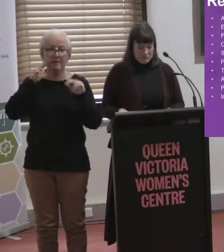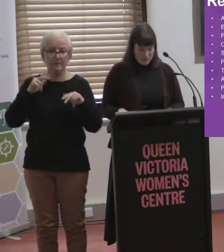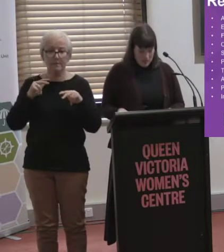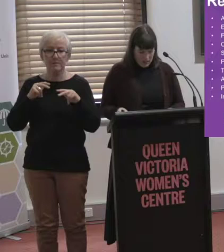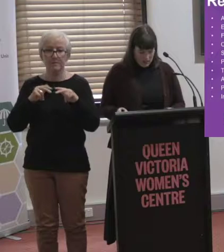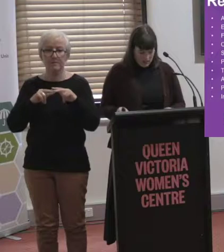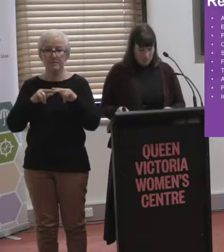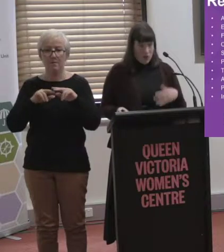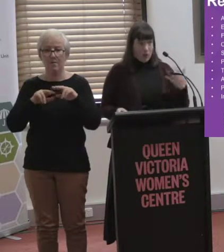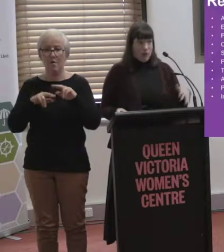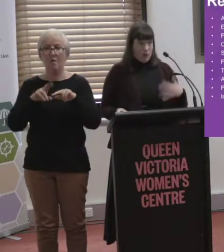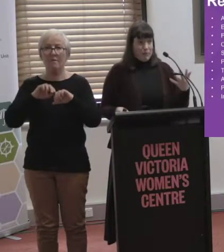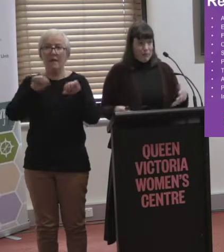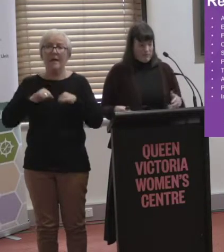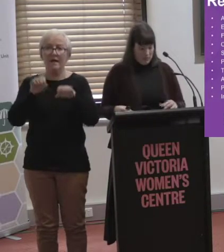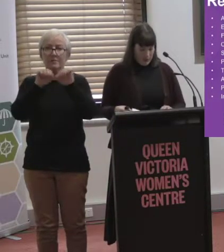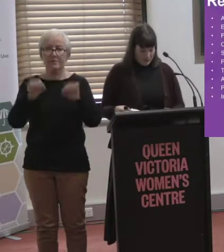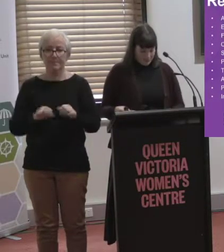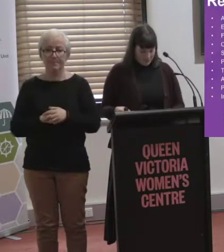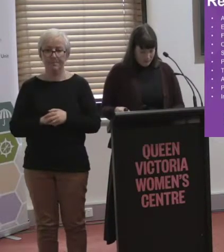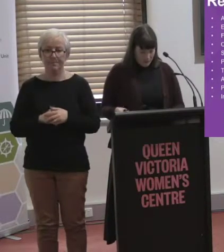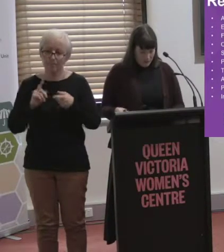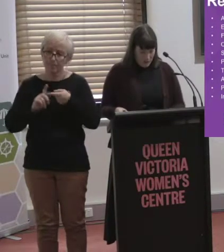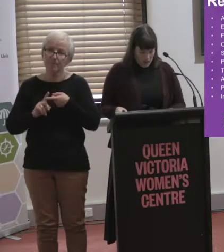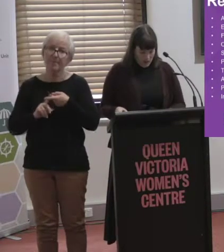system is on an ongoing basis as well.